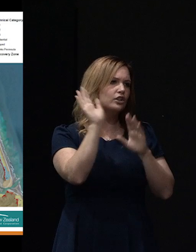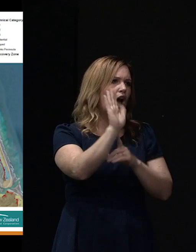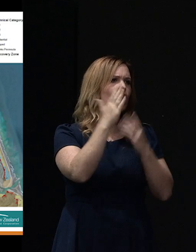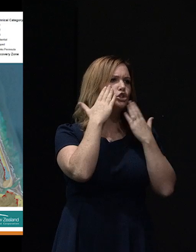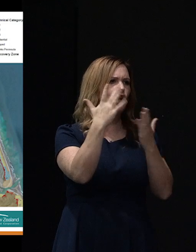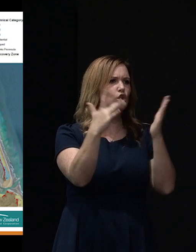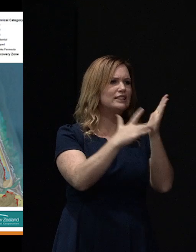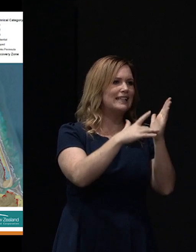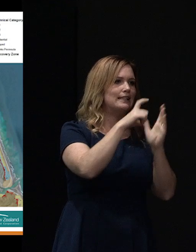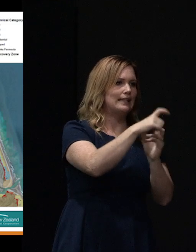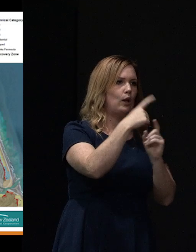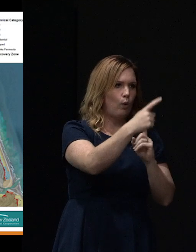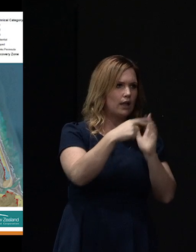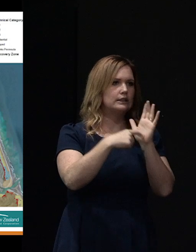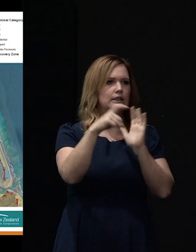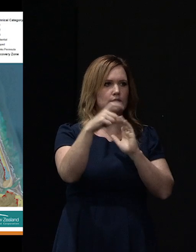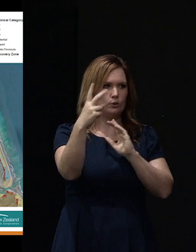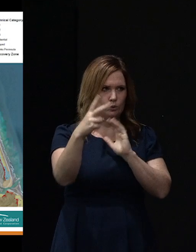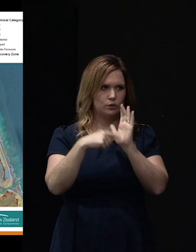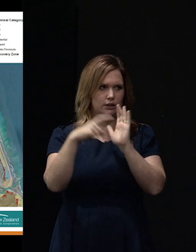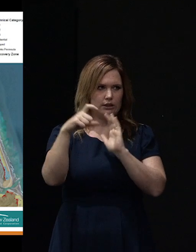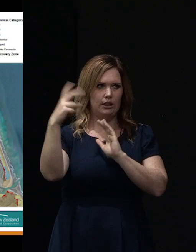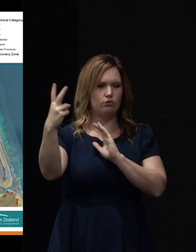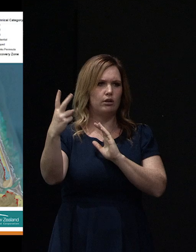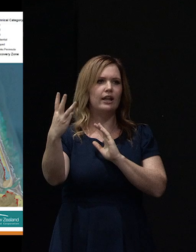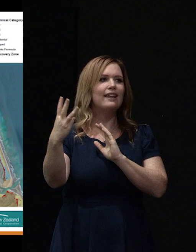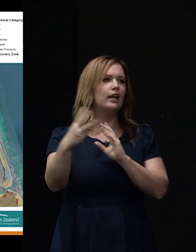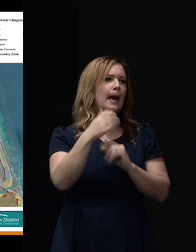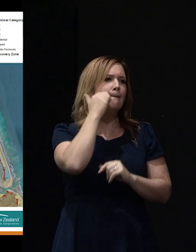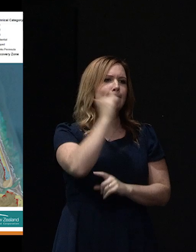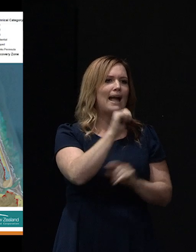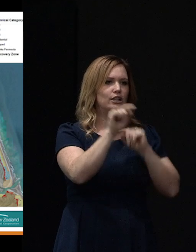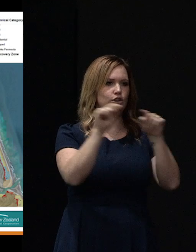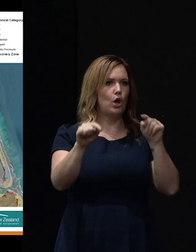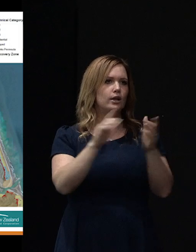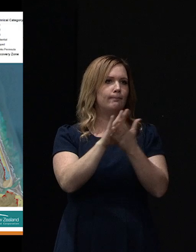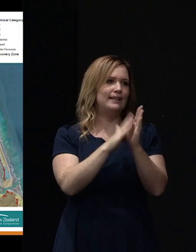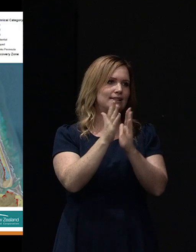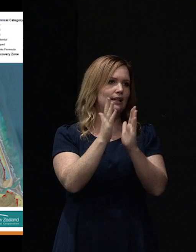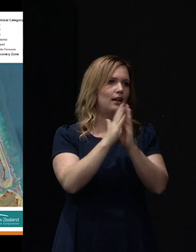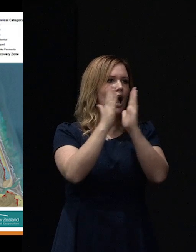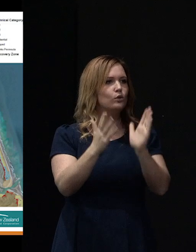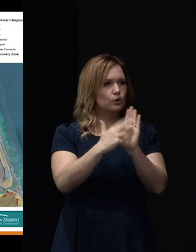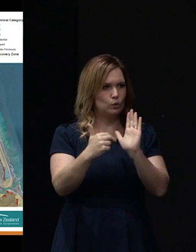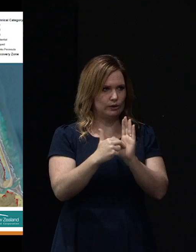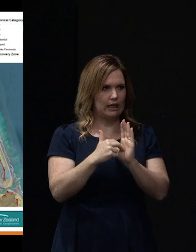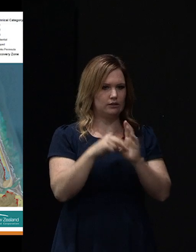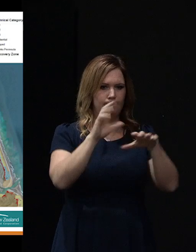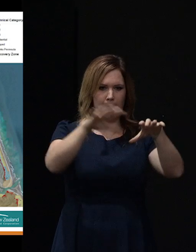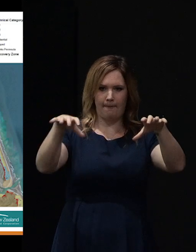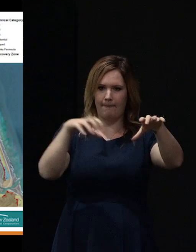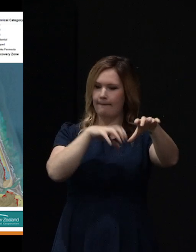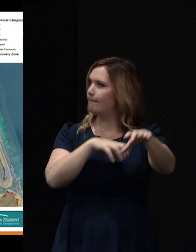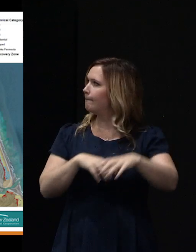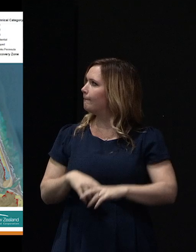and hopefully you can see them, the black dots are housing New Zealand's properties right across the city. You can see they're quite well